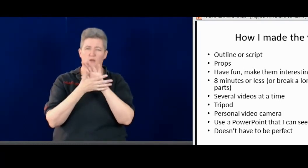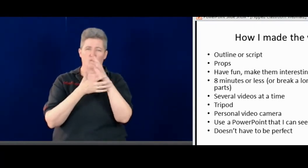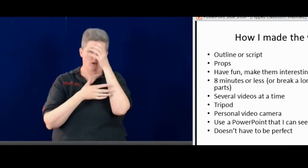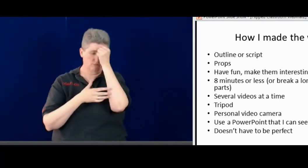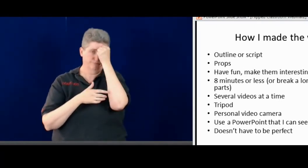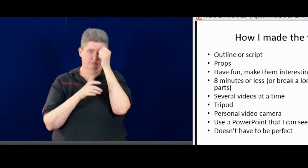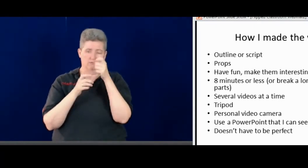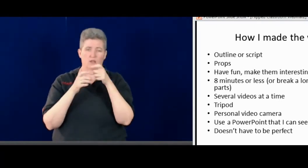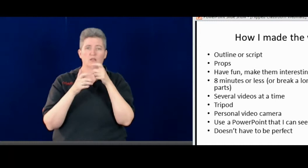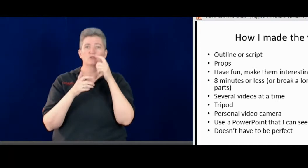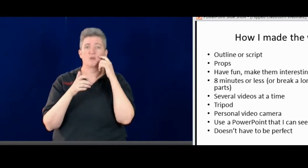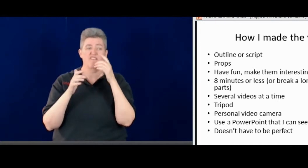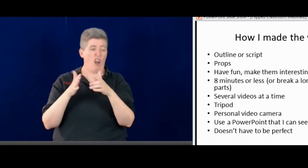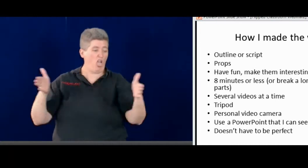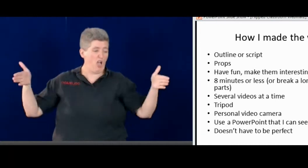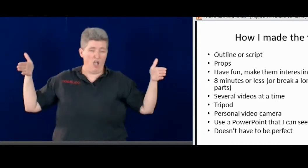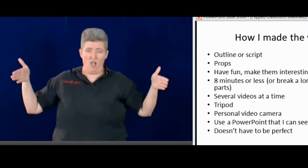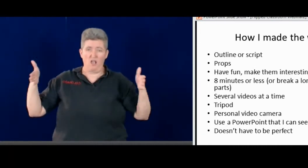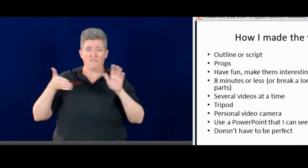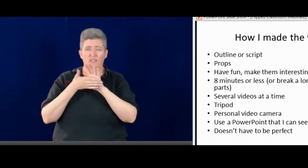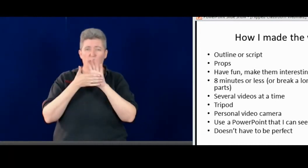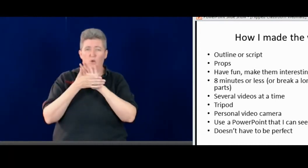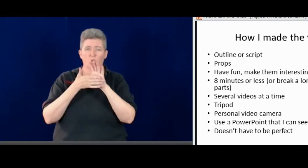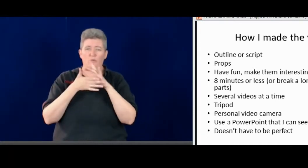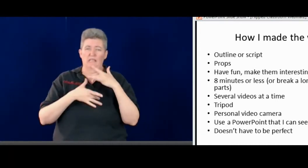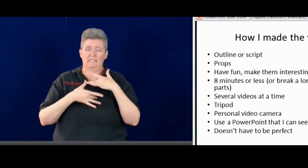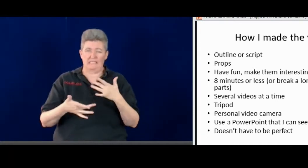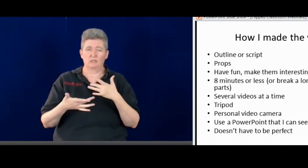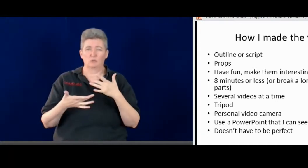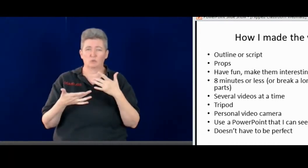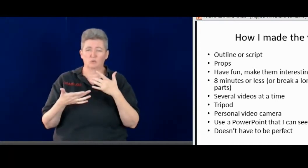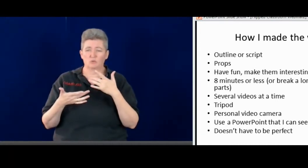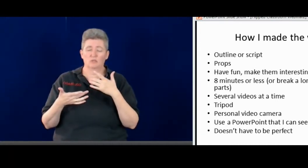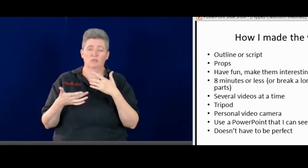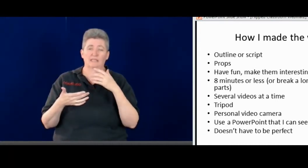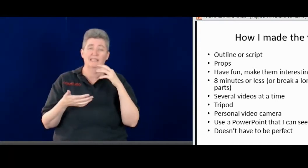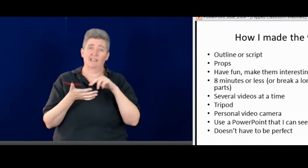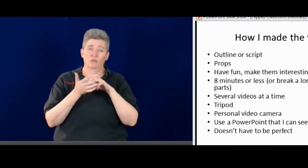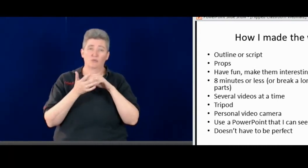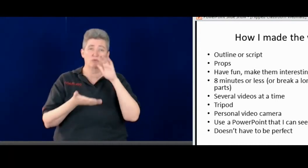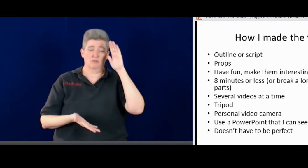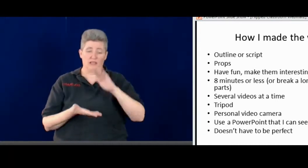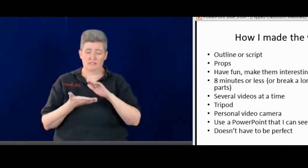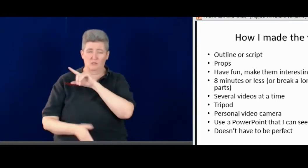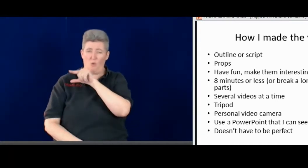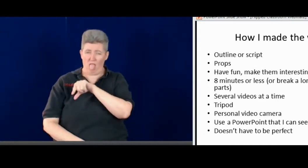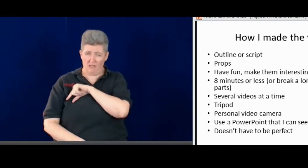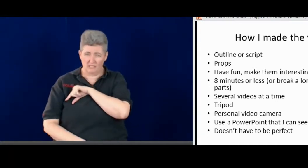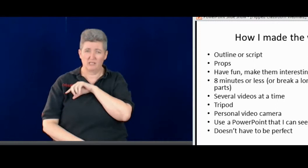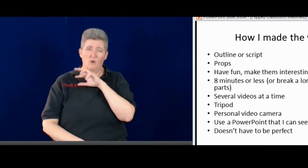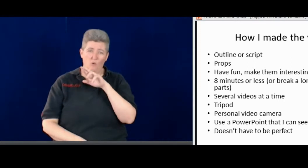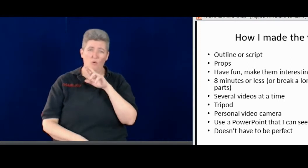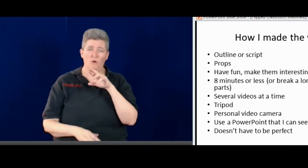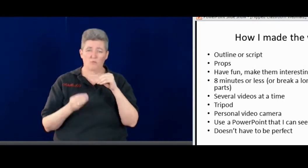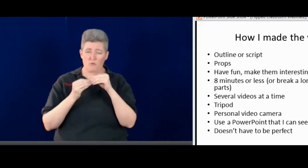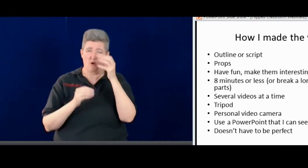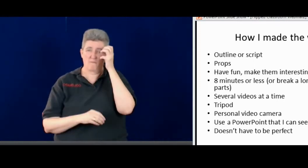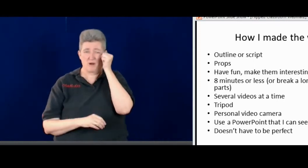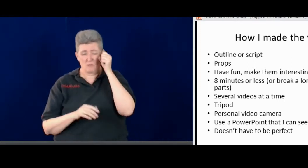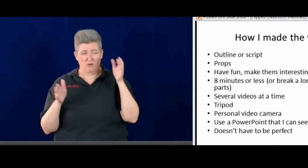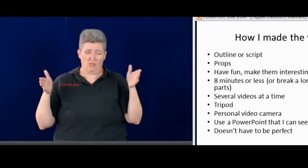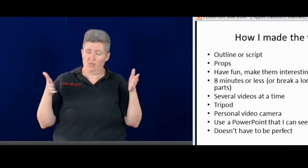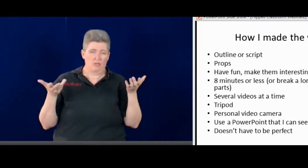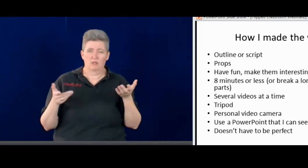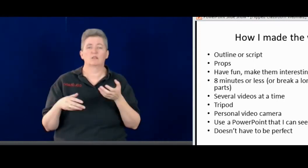Because there's a lot of memory being used to make the video. If you have a long video, it could